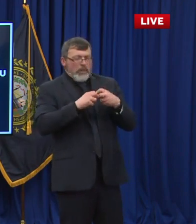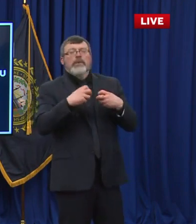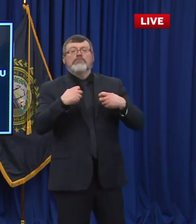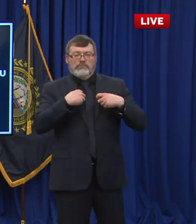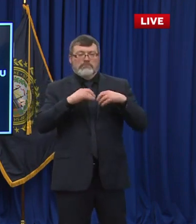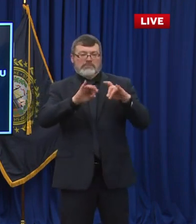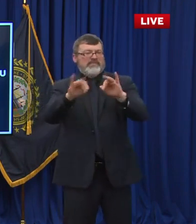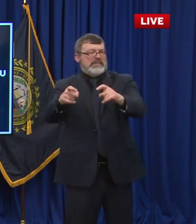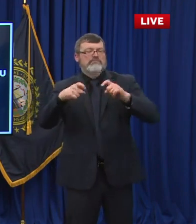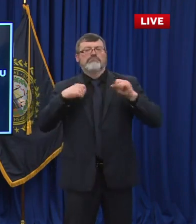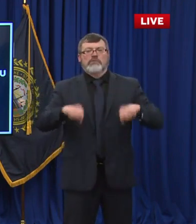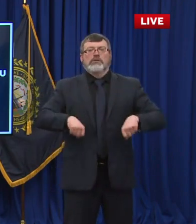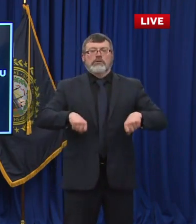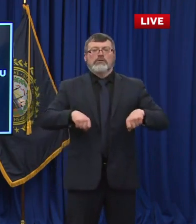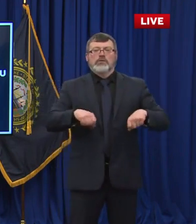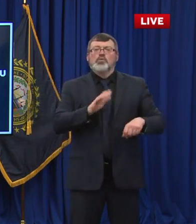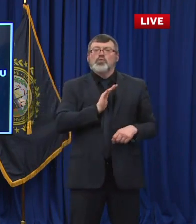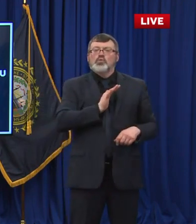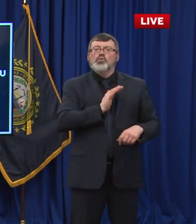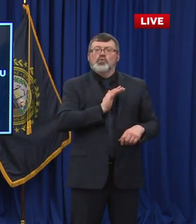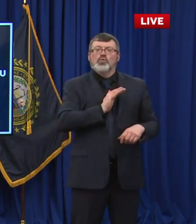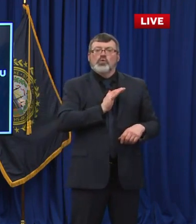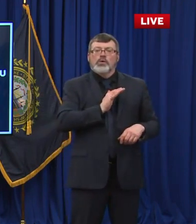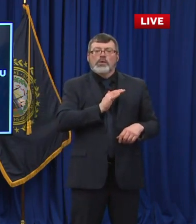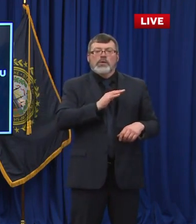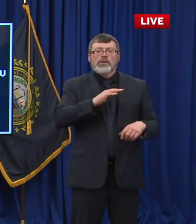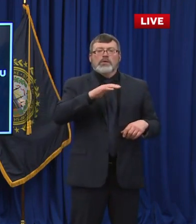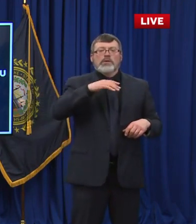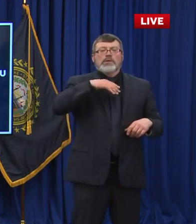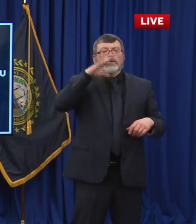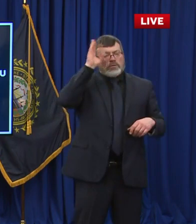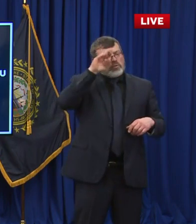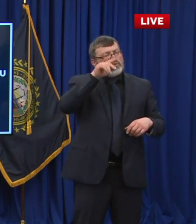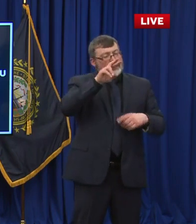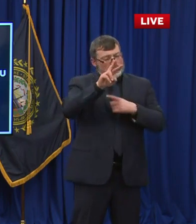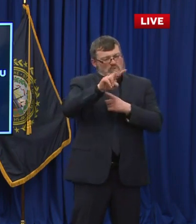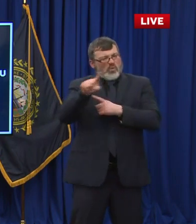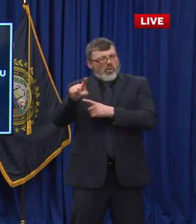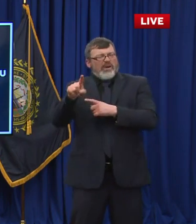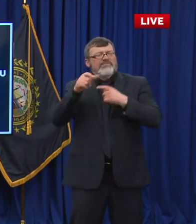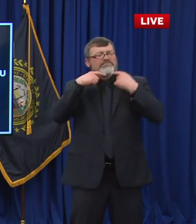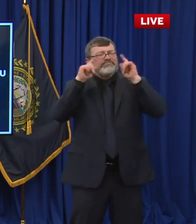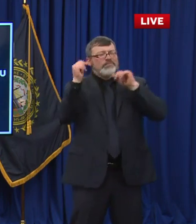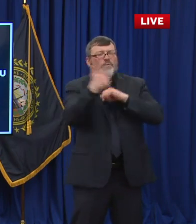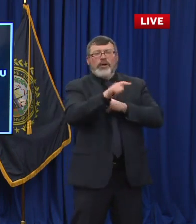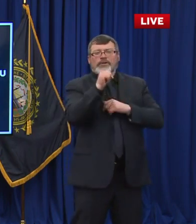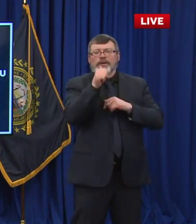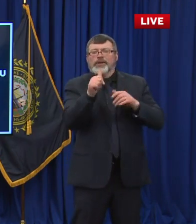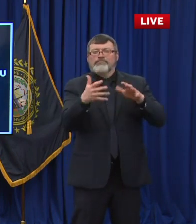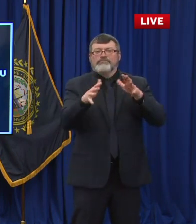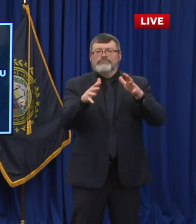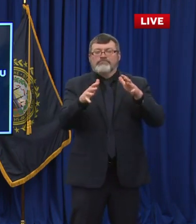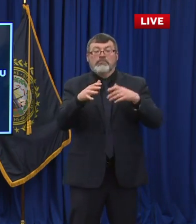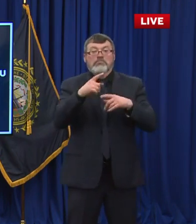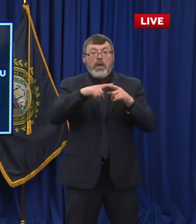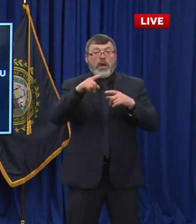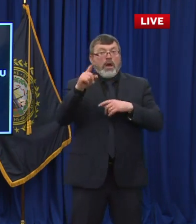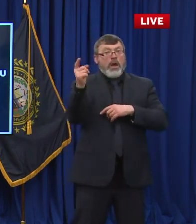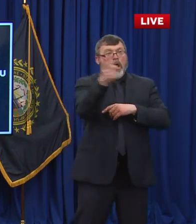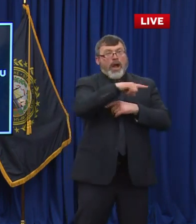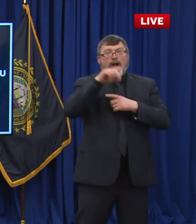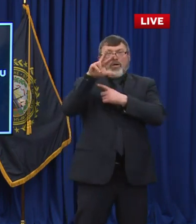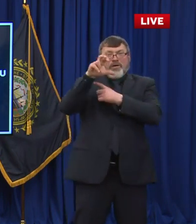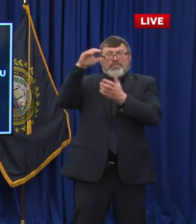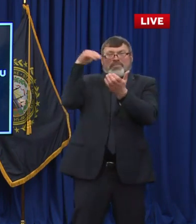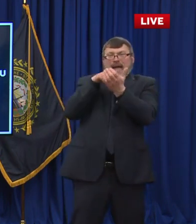any out there. Of course, you're always going to have random cases here and there. But overall, for the 300,000 folks that have got in, we obviously had a couple weeks ago, we had the scheduling snafu. But